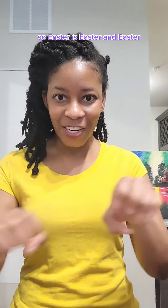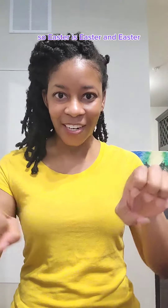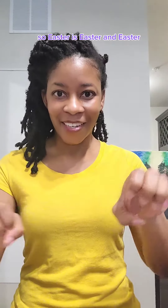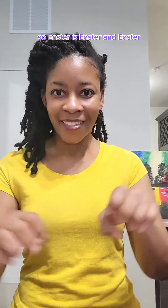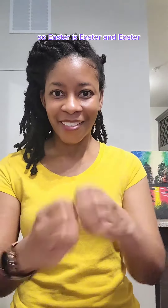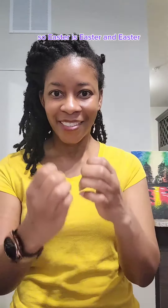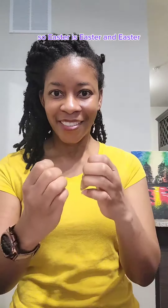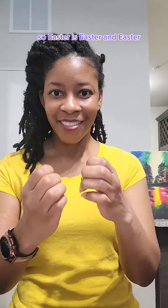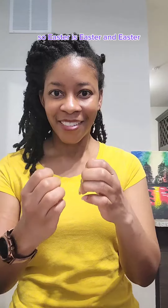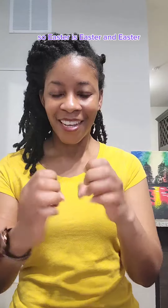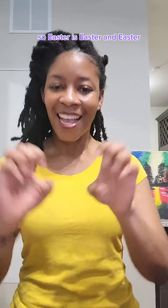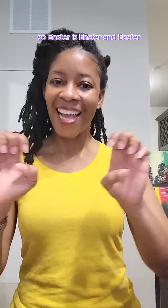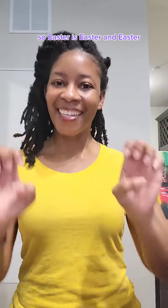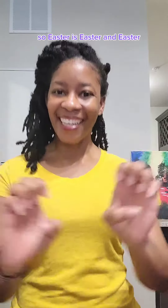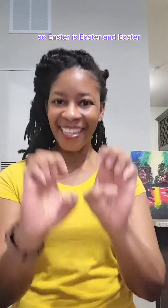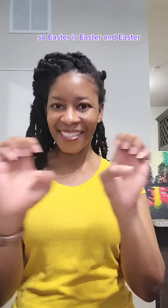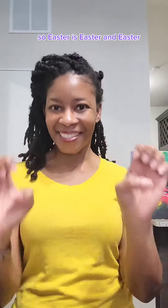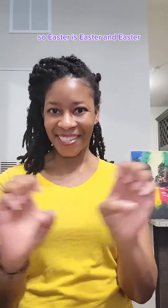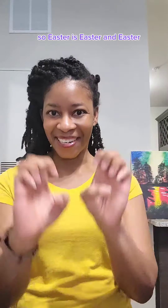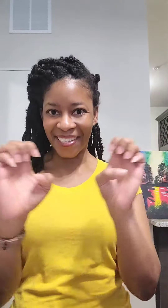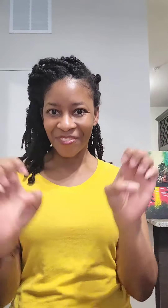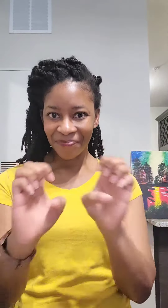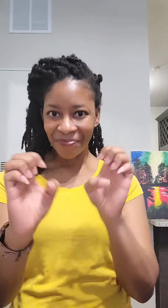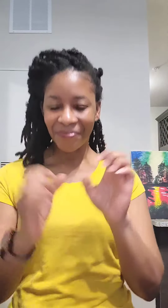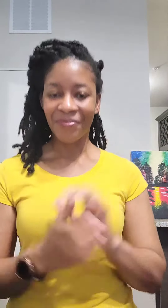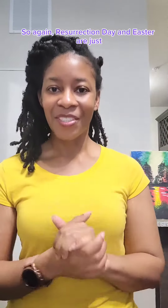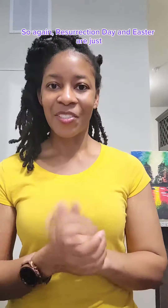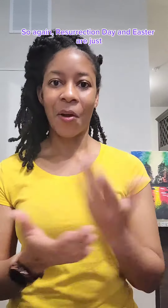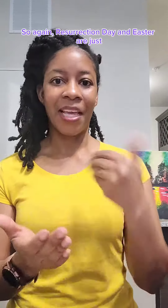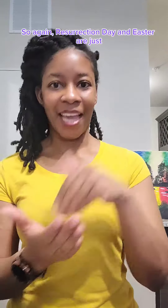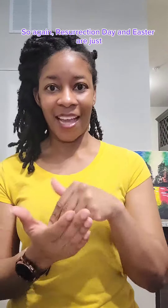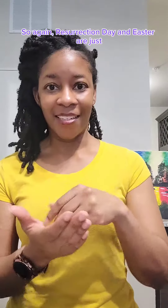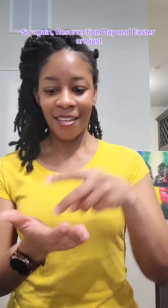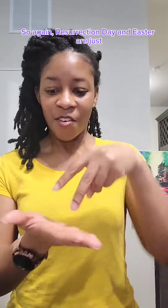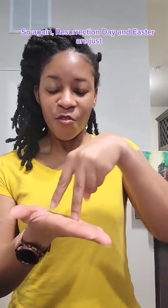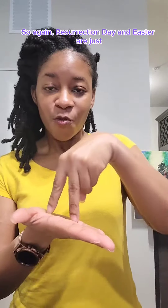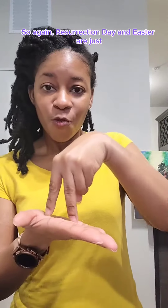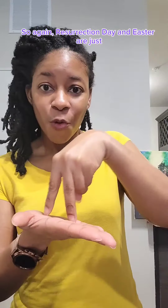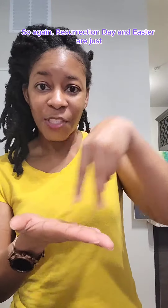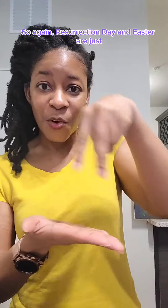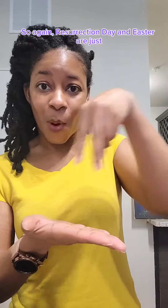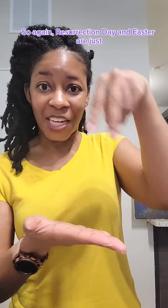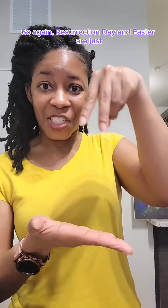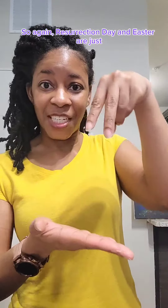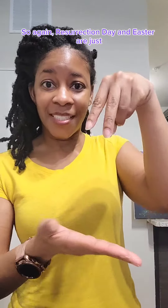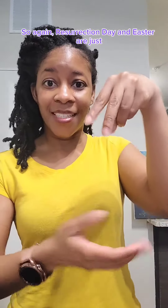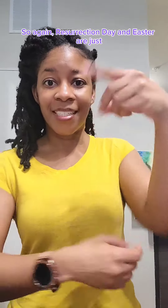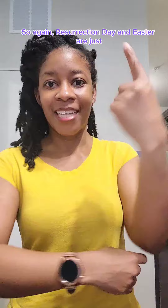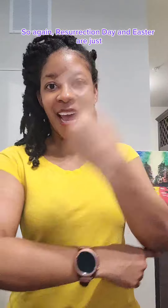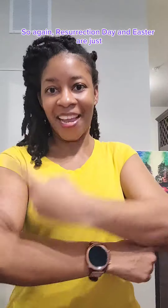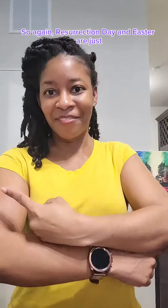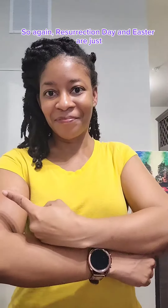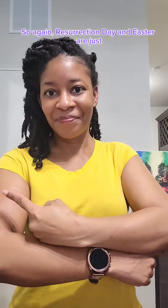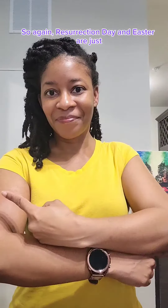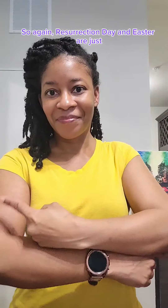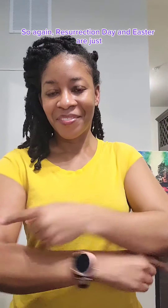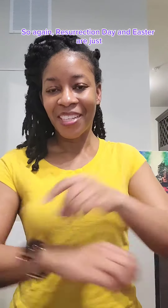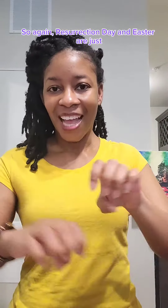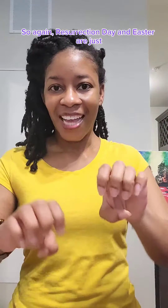and Easter. So, again, Resurrection Day and